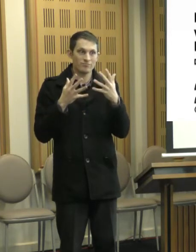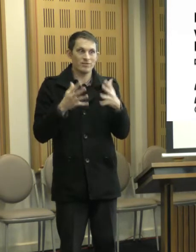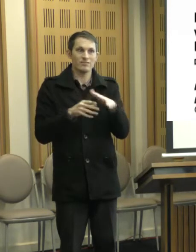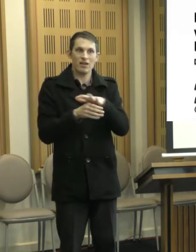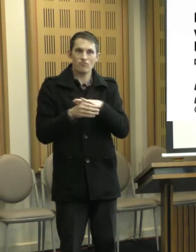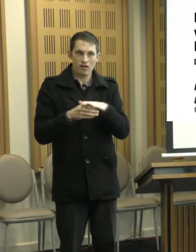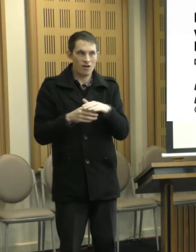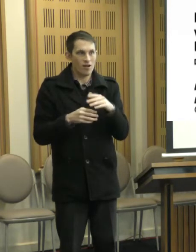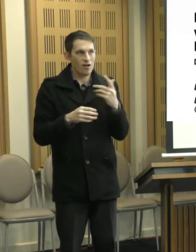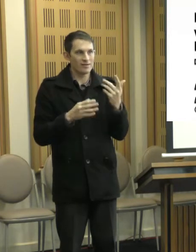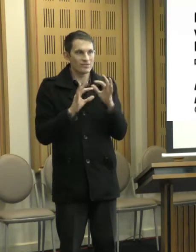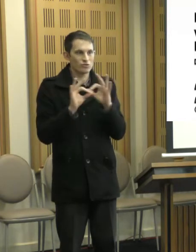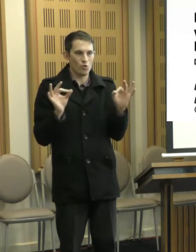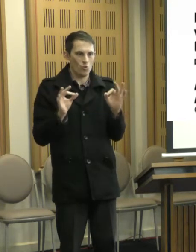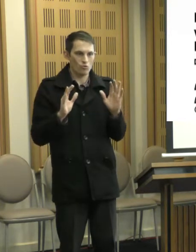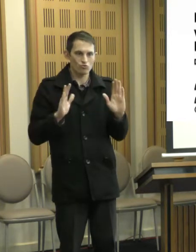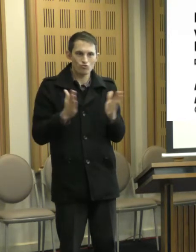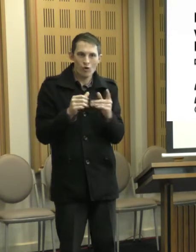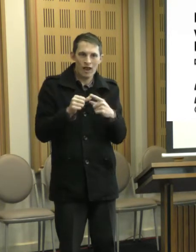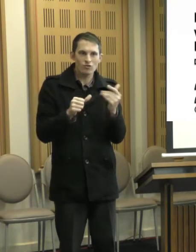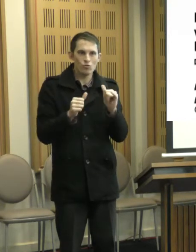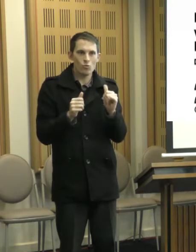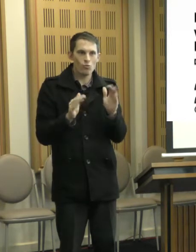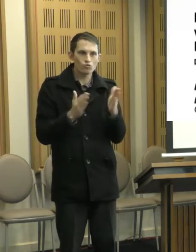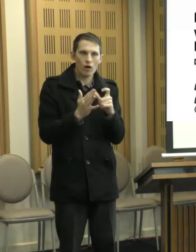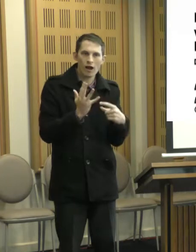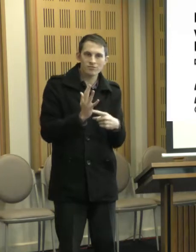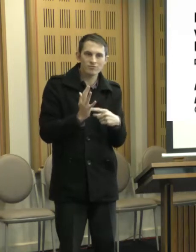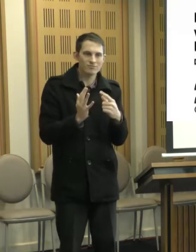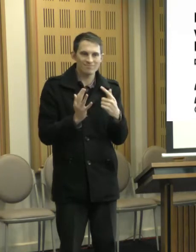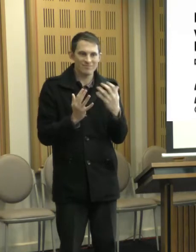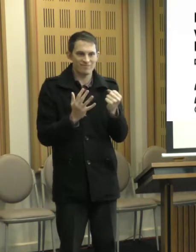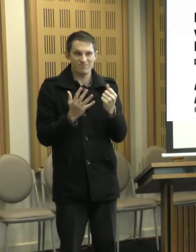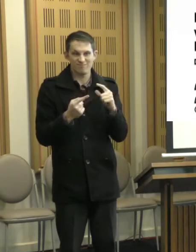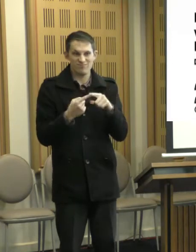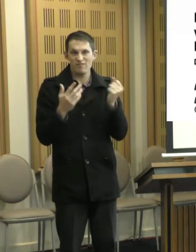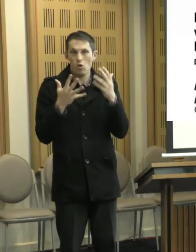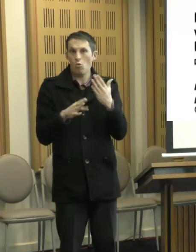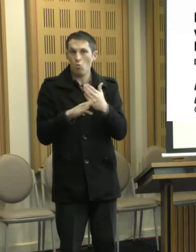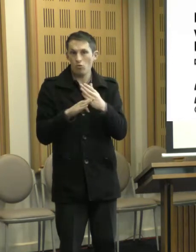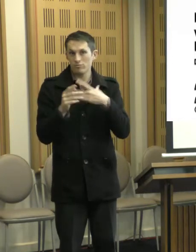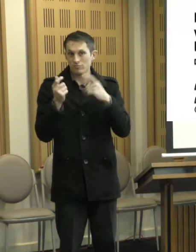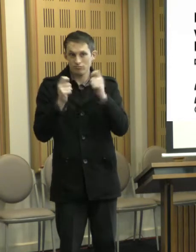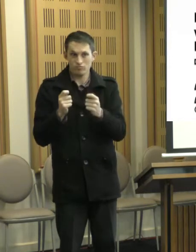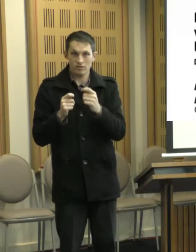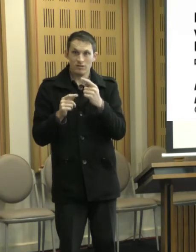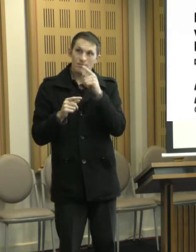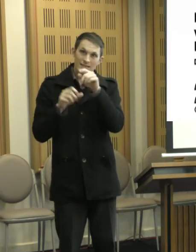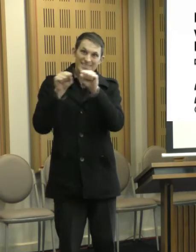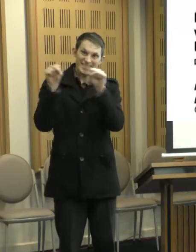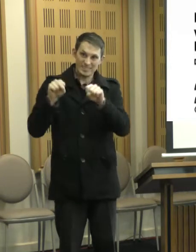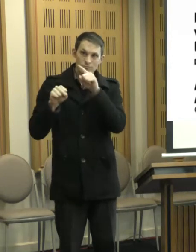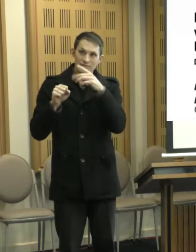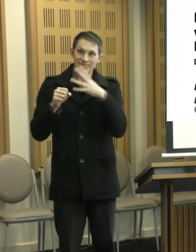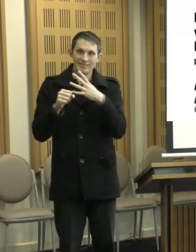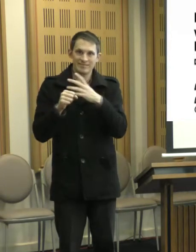short answer or, or, or shortcuts. This is just lots of work. And, but first of all, a willingness of the, the system to really, you know, to listen and